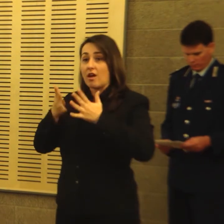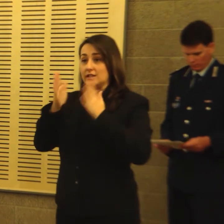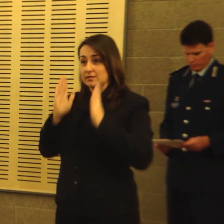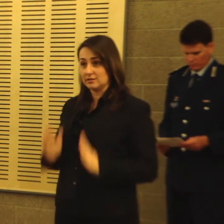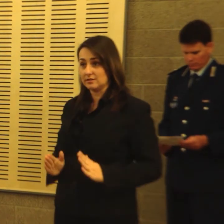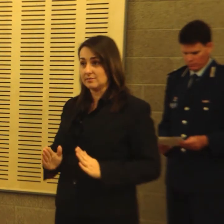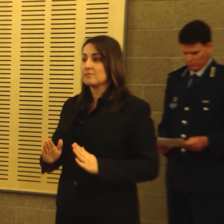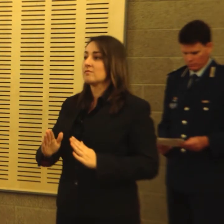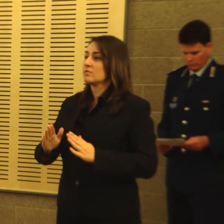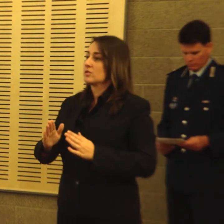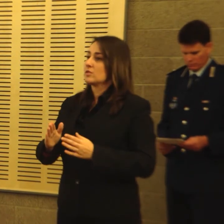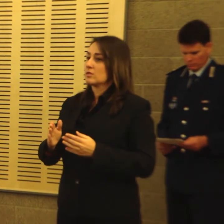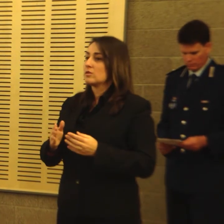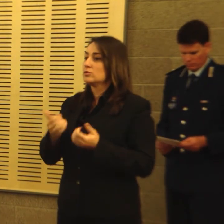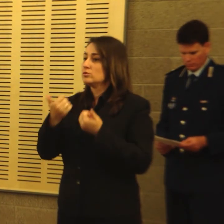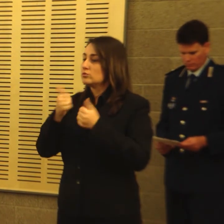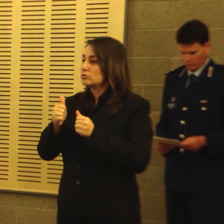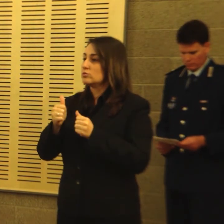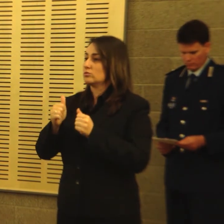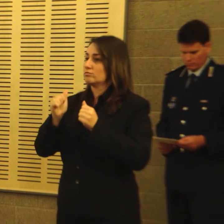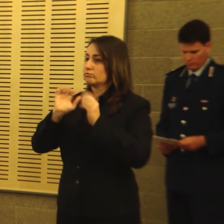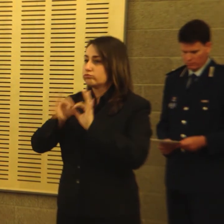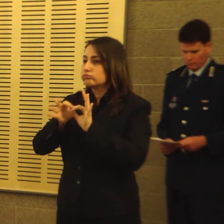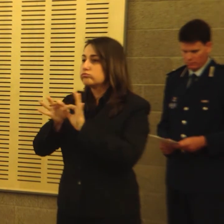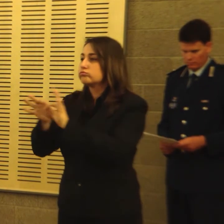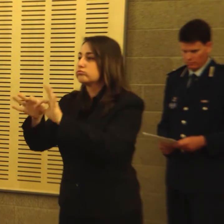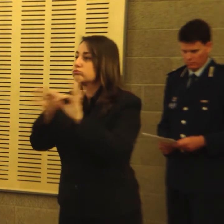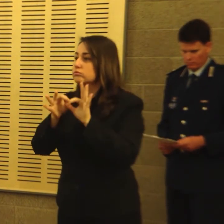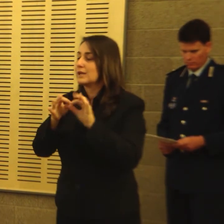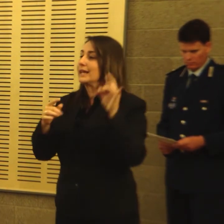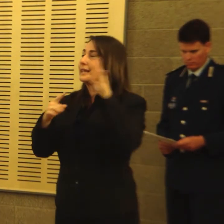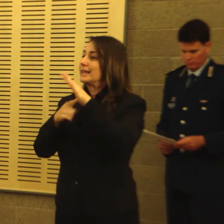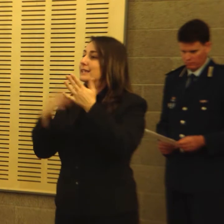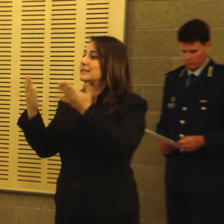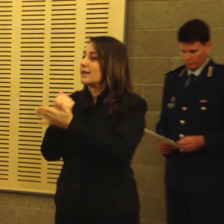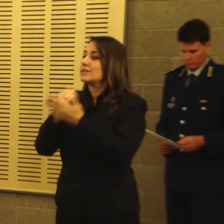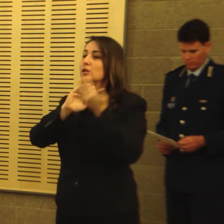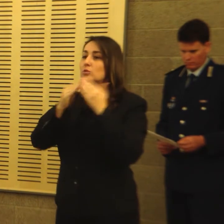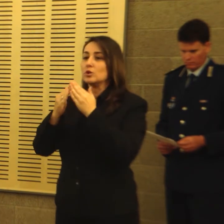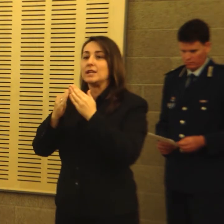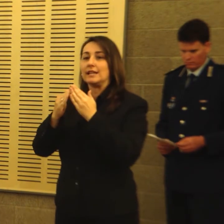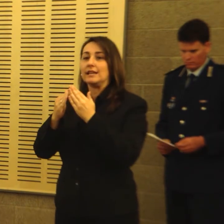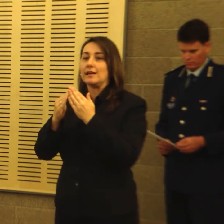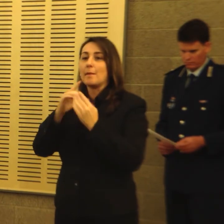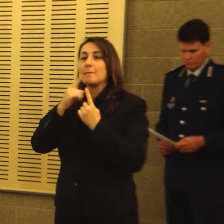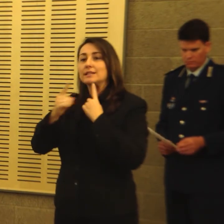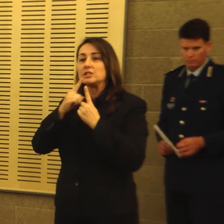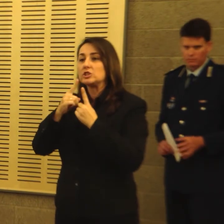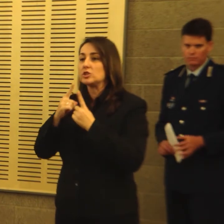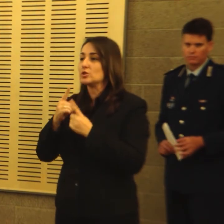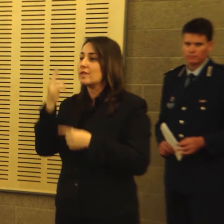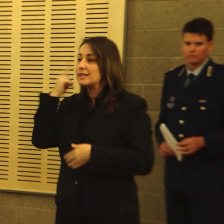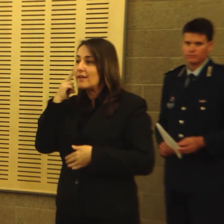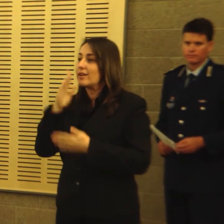disseminate key safety and security messages services to the deaf and hearing impaired community across the state of Queensland.